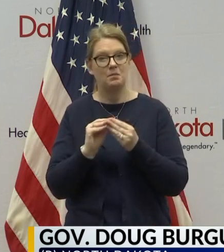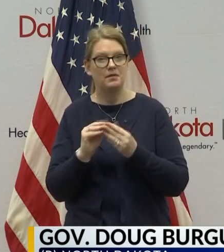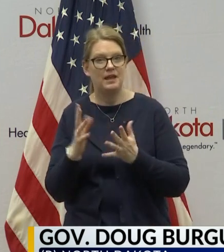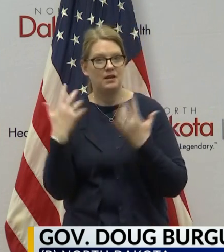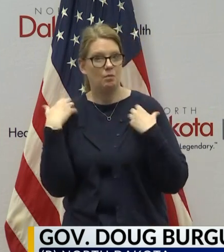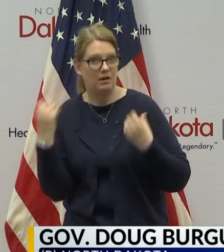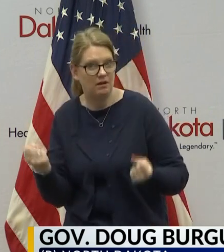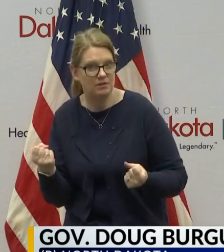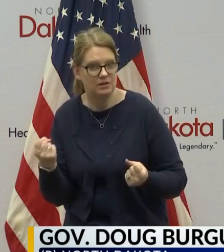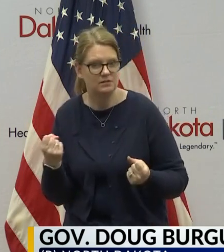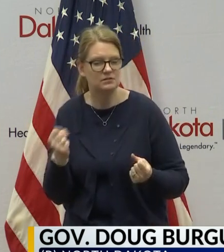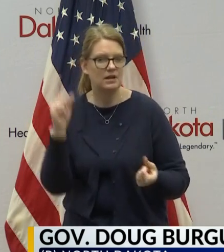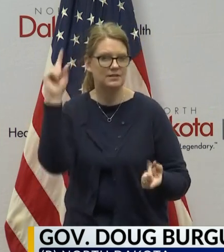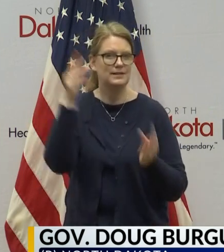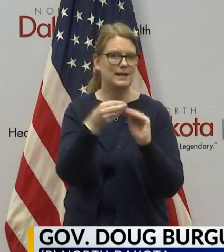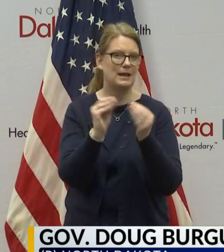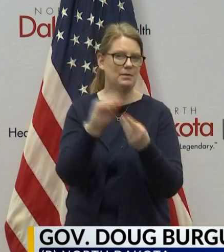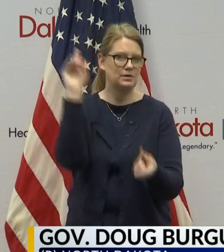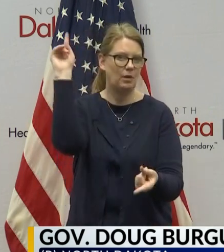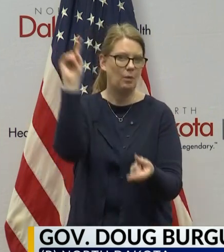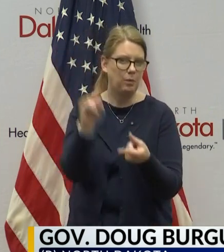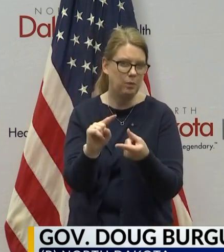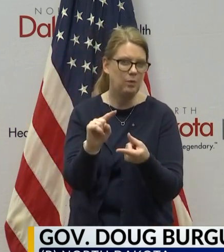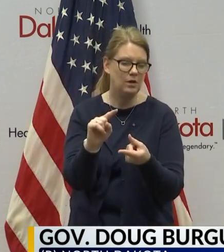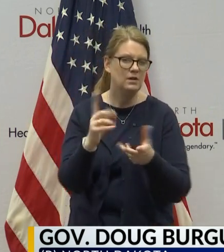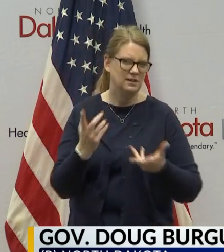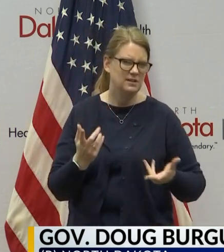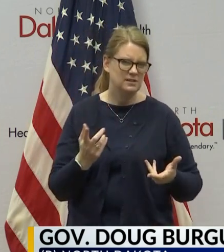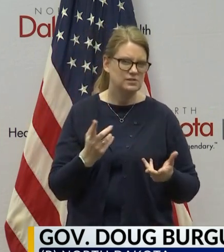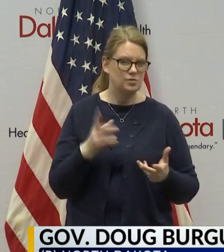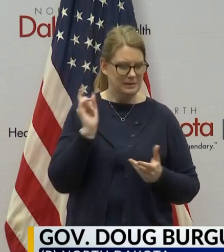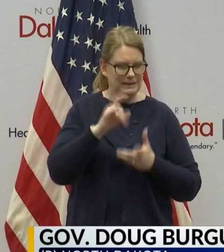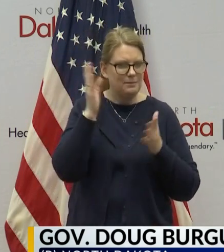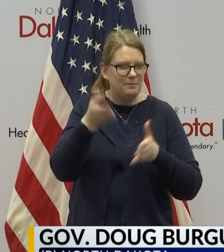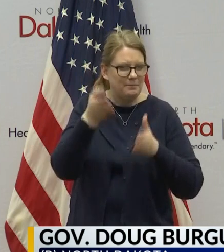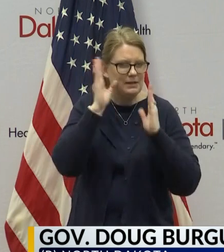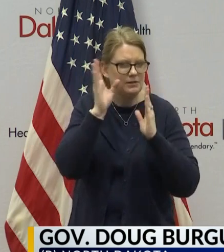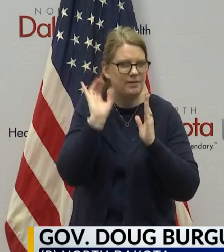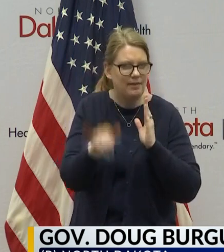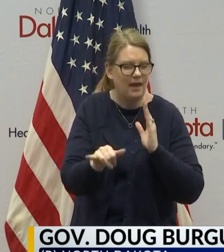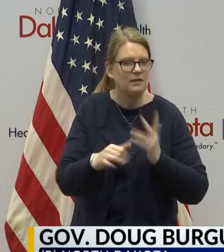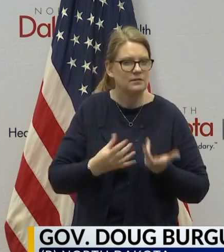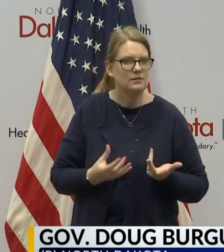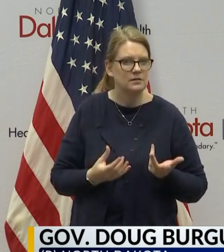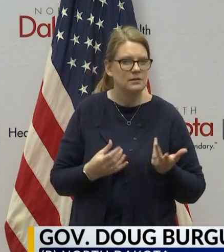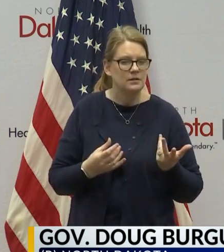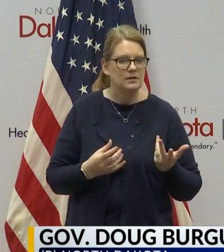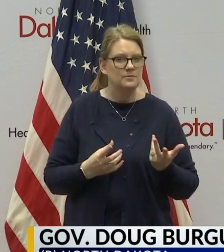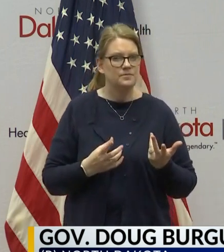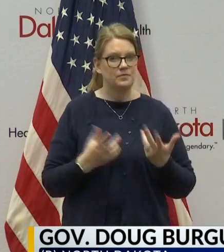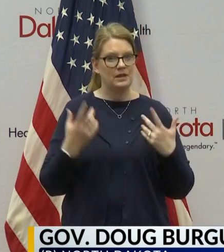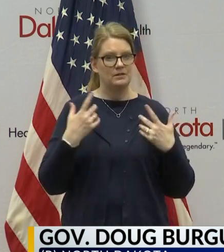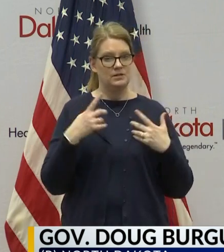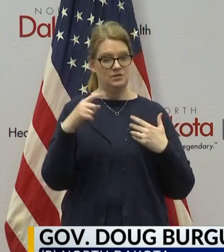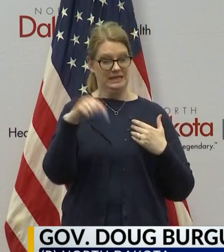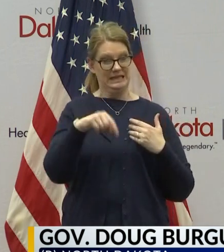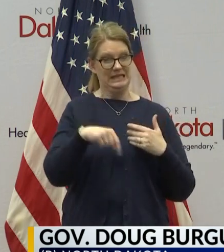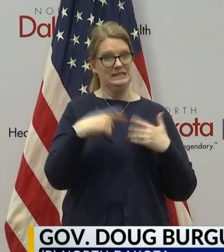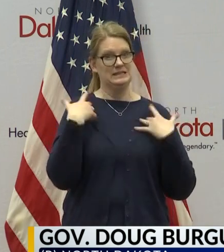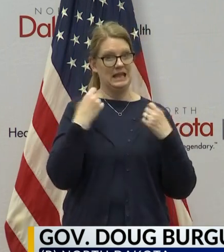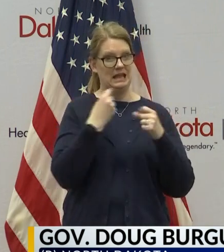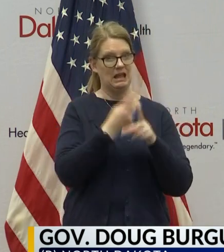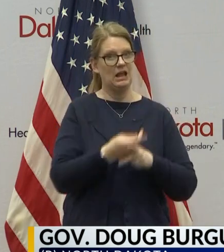smaller number, and that's something that we want to also pay attention to in our reporting, because in terms of our healthcare system,